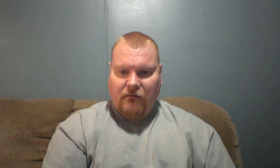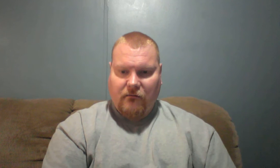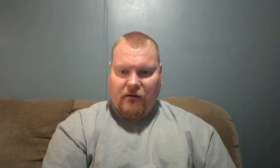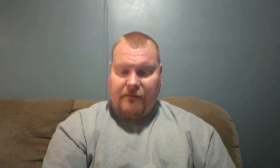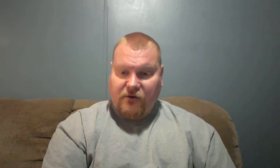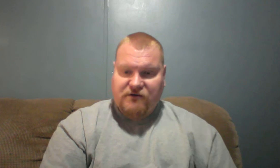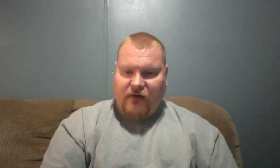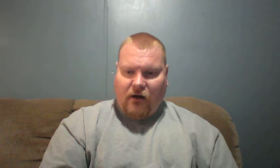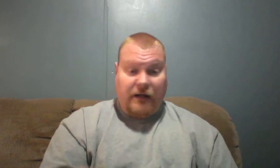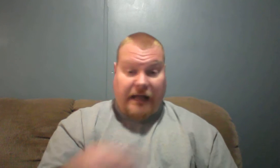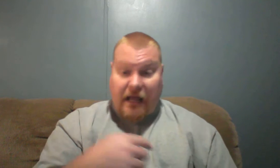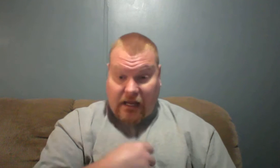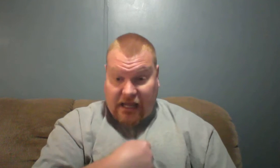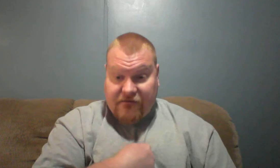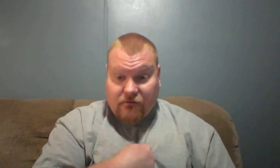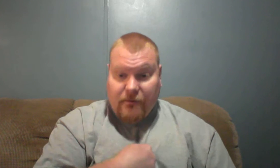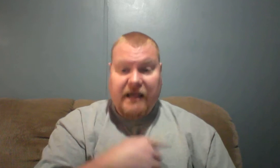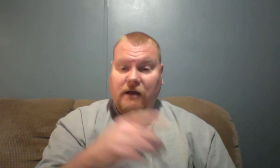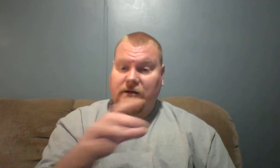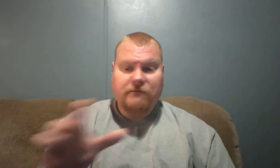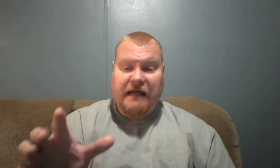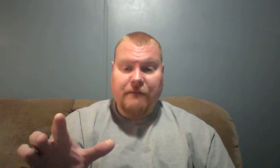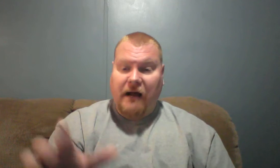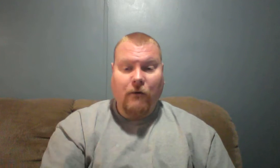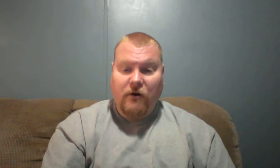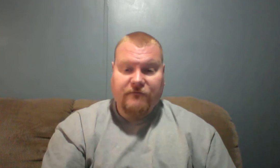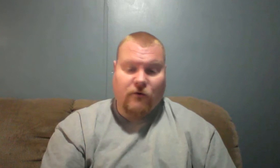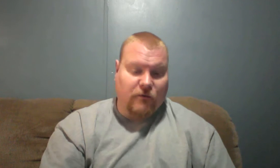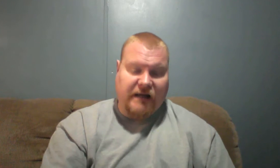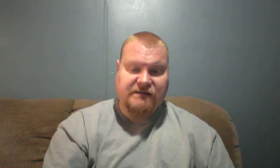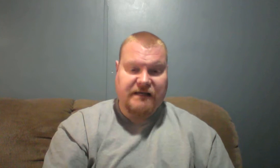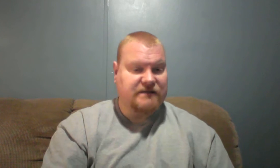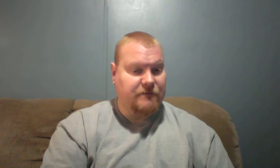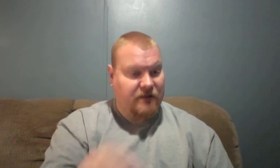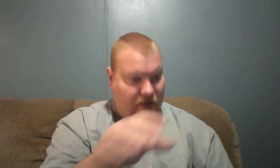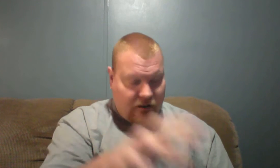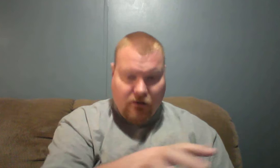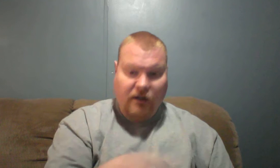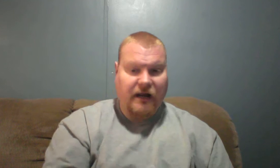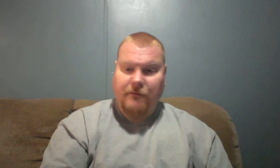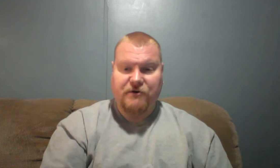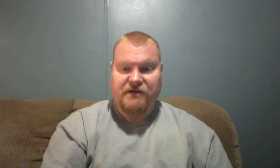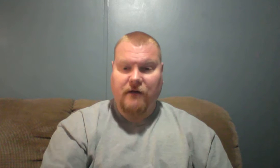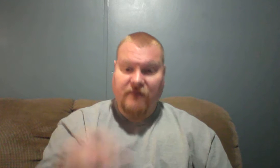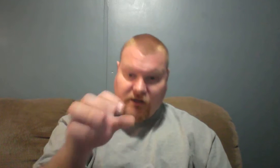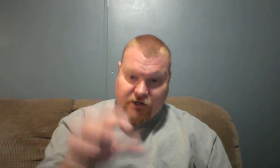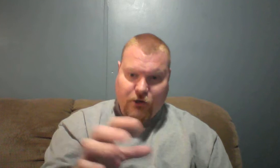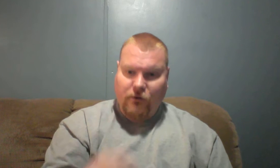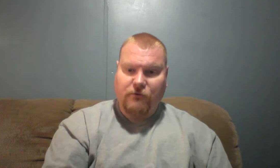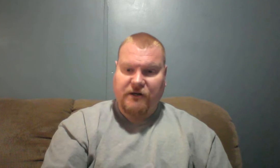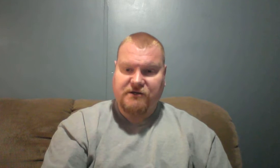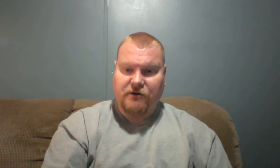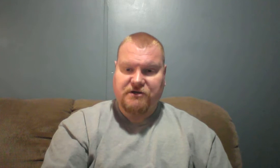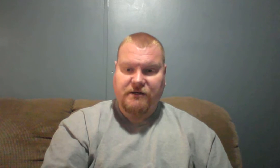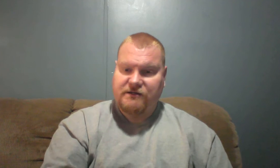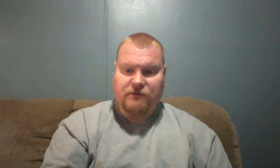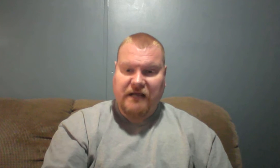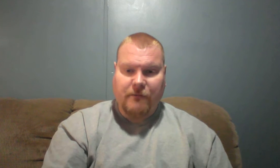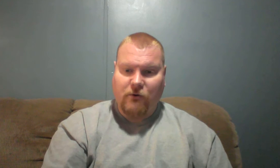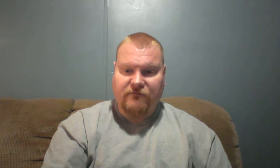And most of all, even me, don't take my word for it. When I say something, look it up yourself. Do your own research. Just don't take my word for